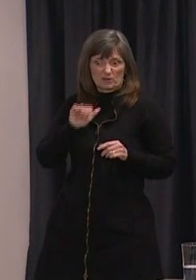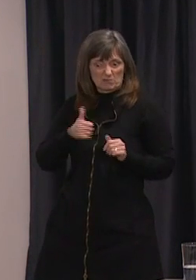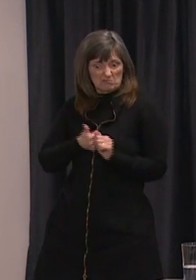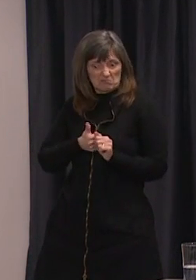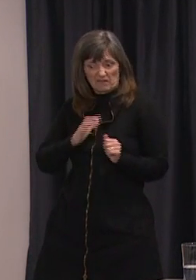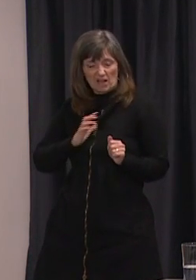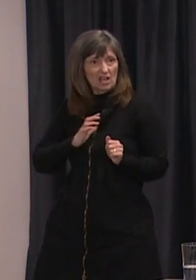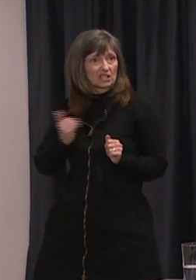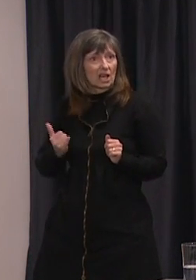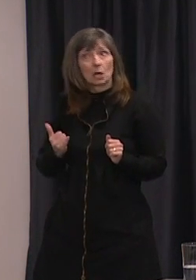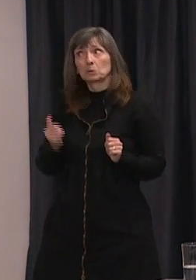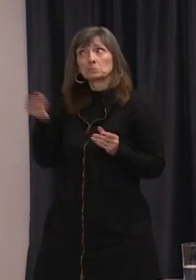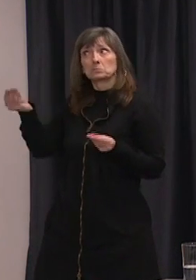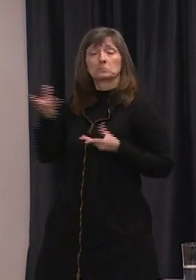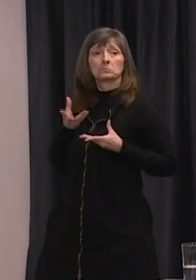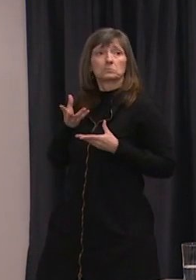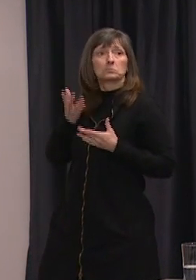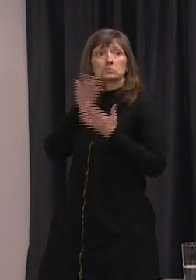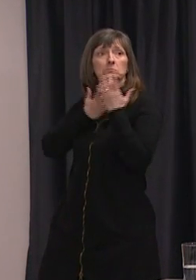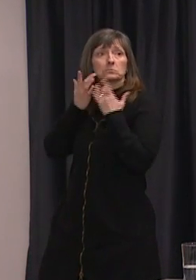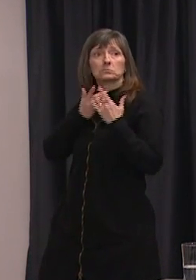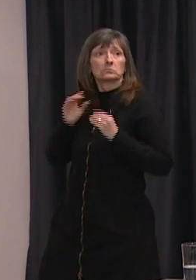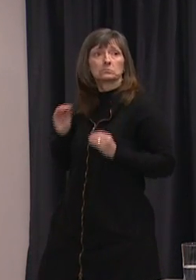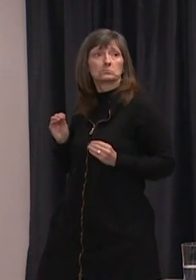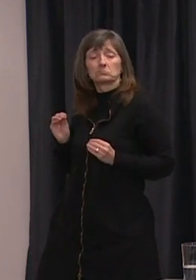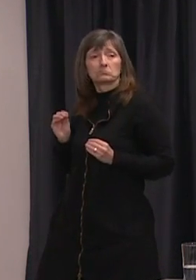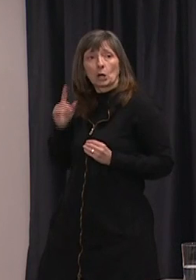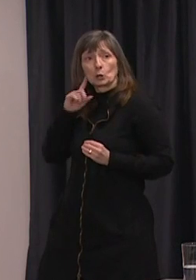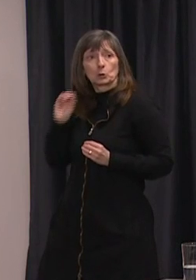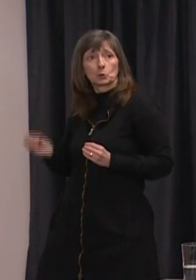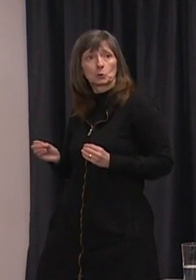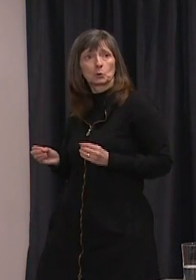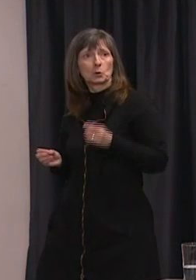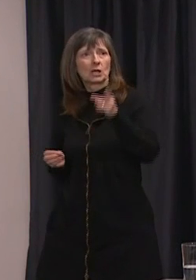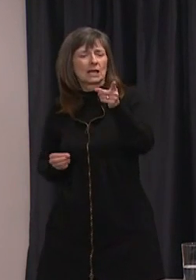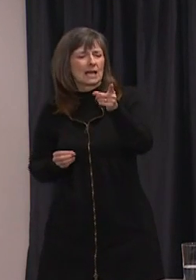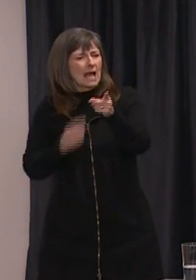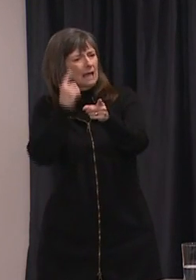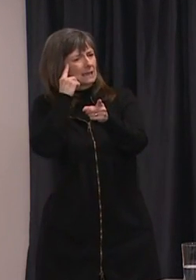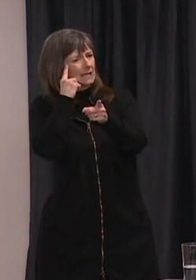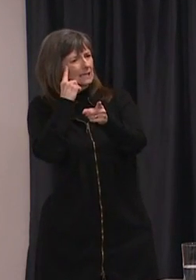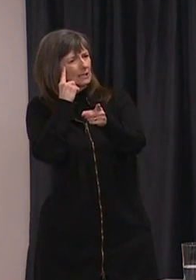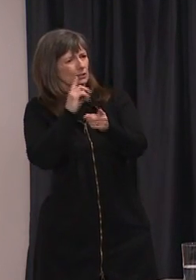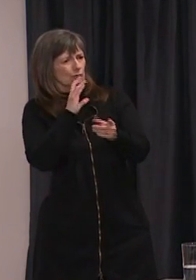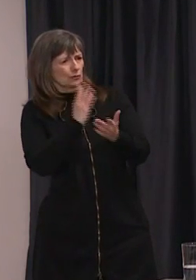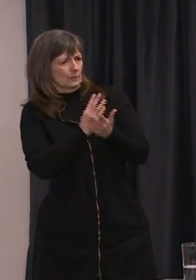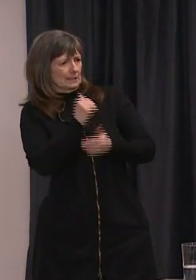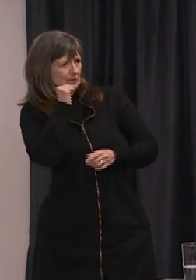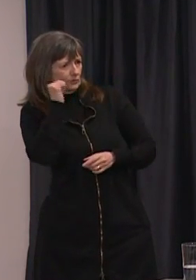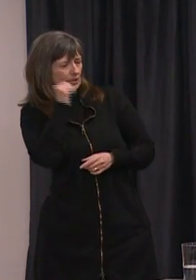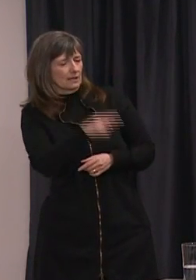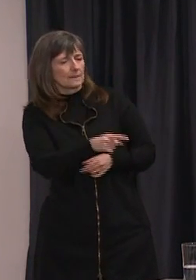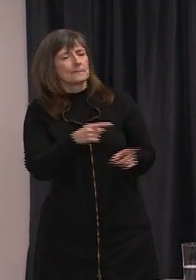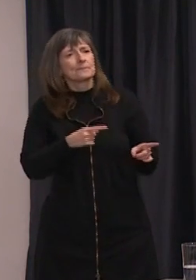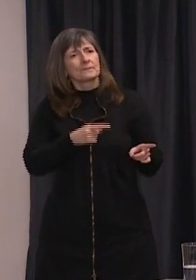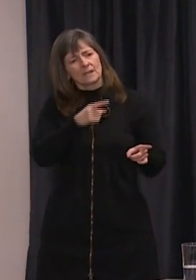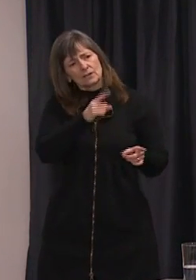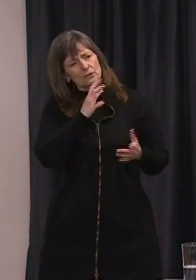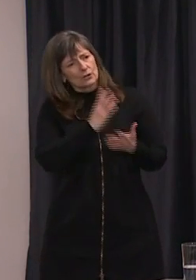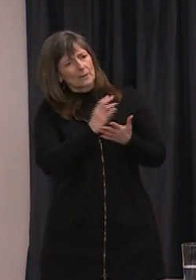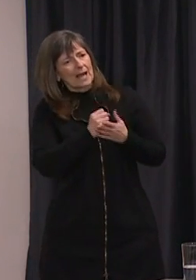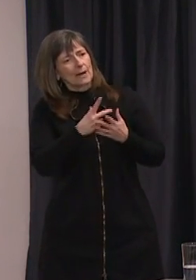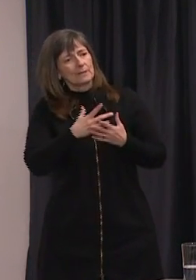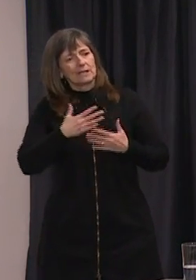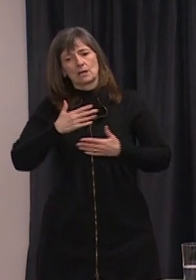been made aware of a shortage or issues in a systemic way. I think you spoke to this yesterday but can you speak to how many ventilators we do